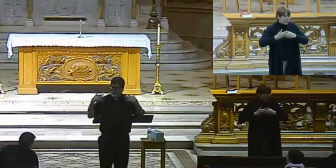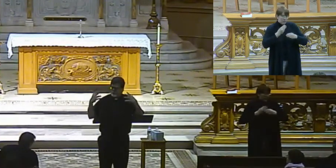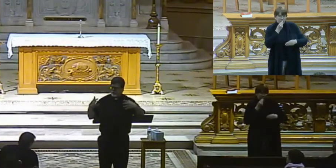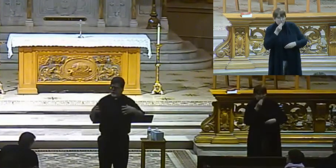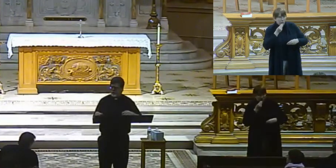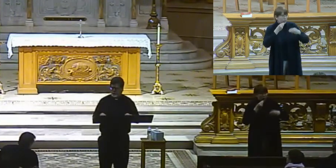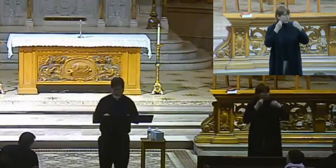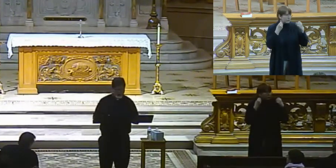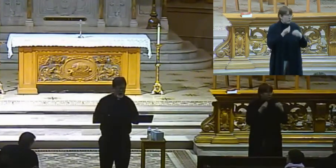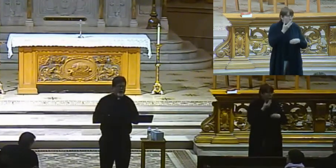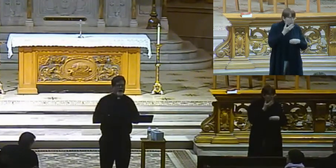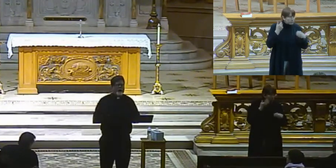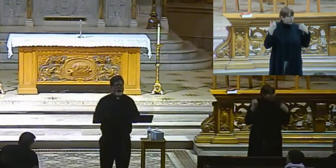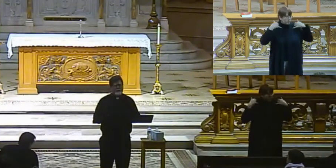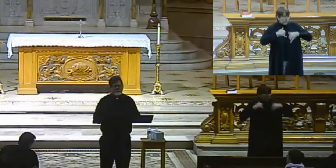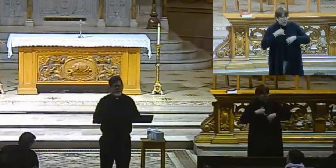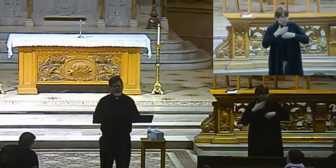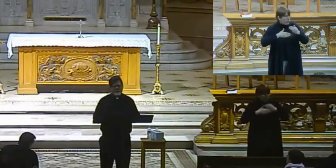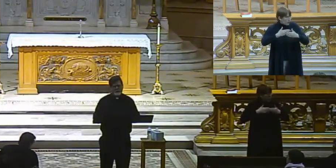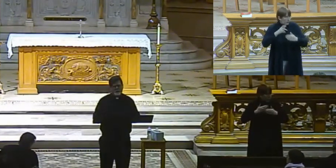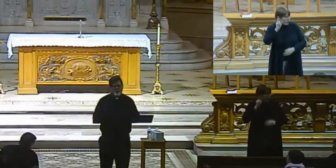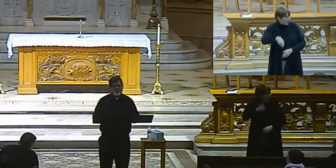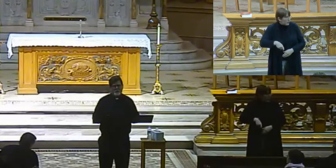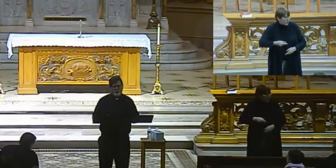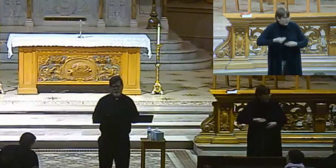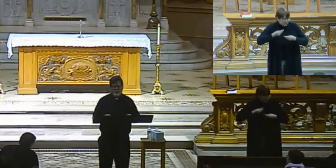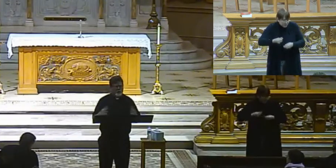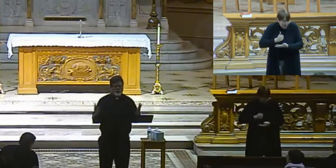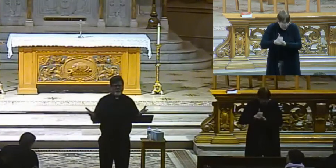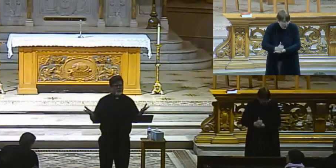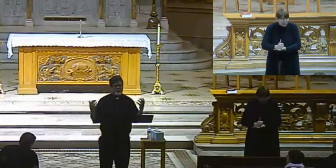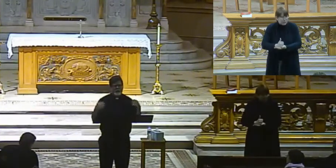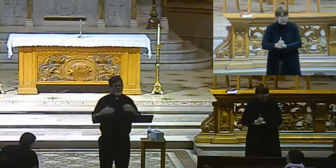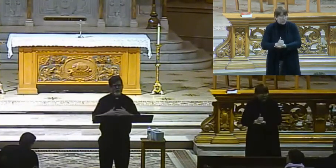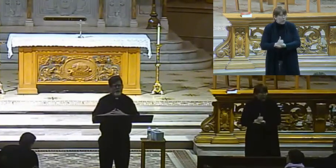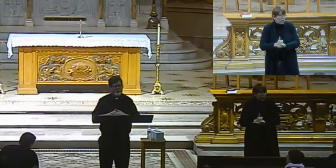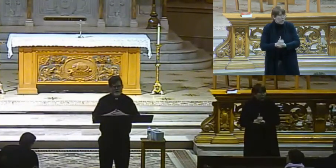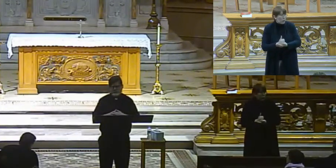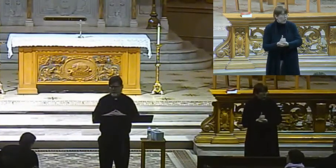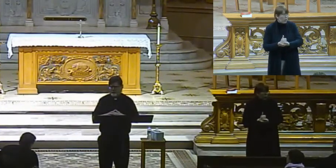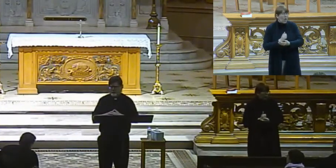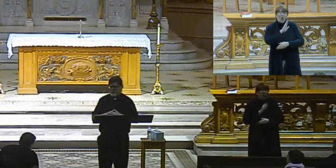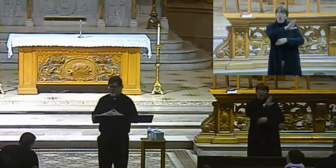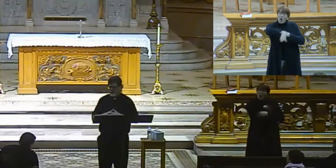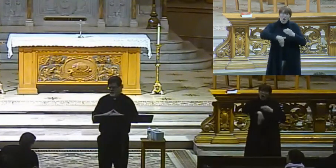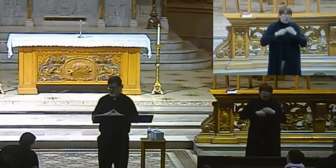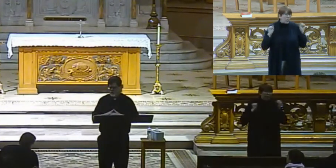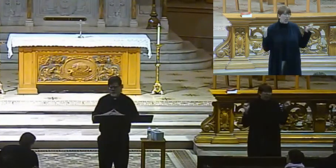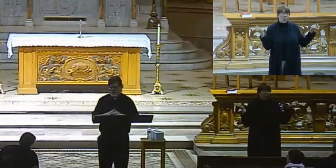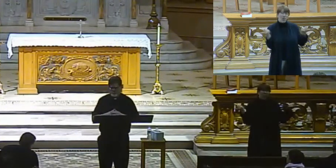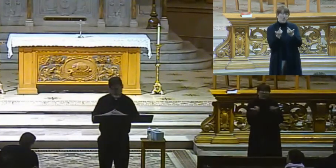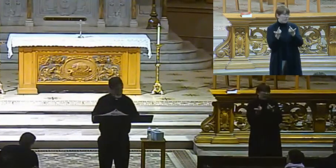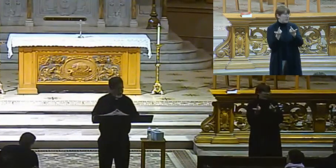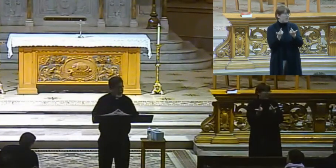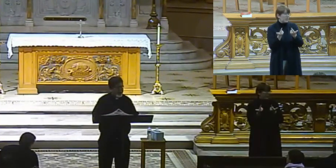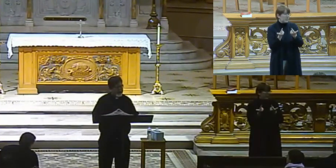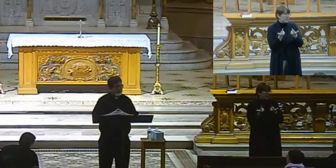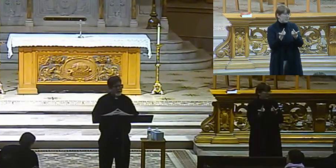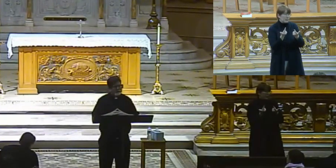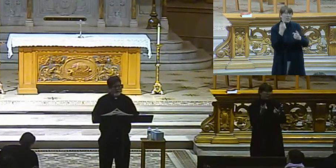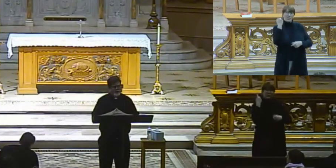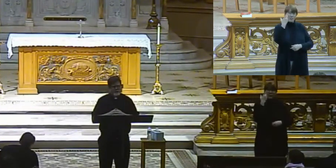food and whatever else they need. And so, you know, we all got pulled out of the waters, every one of us, every one of us.